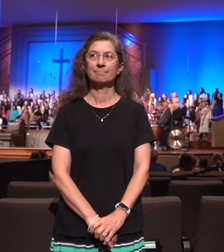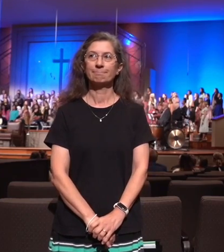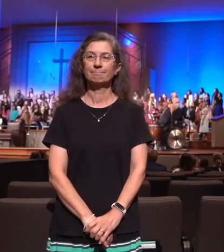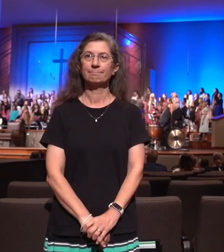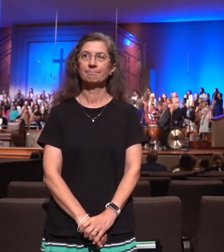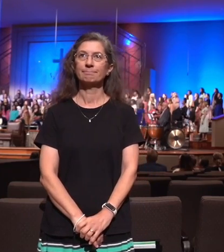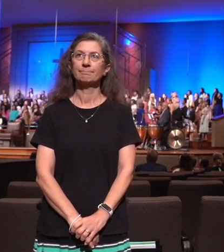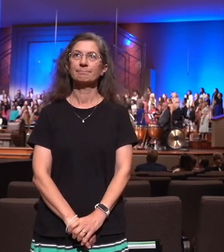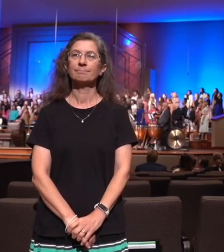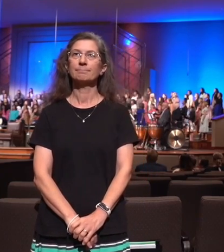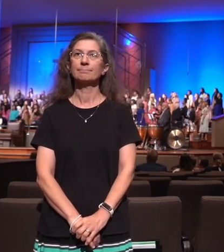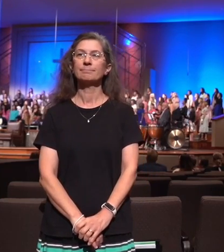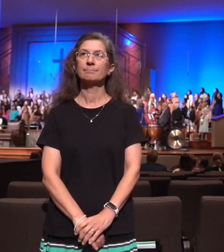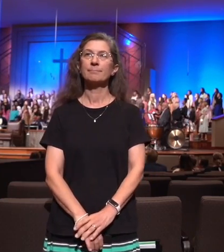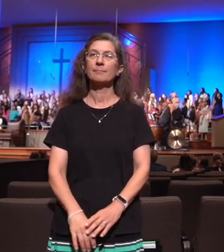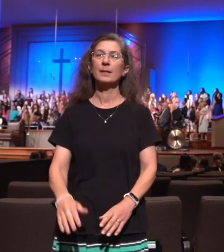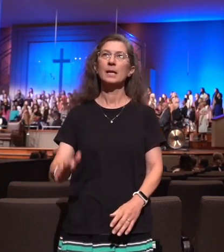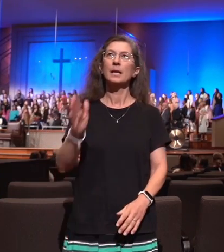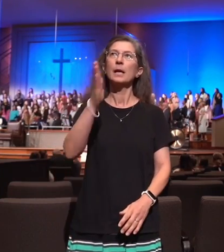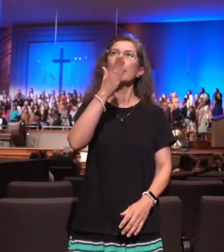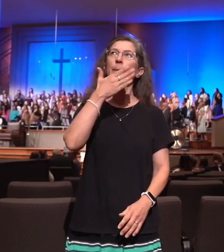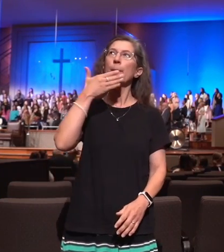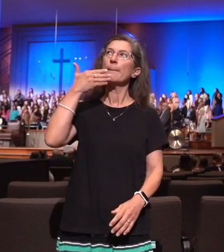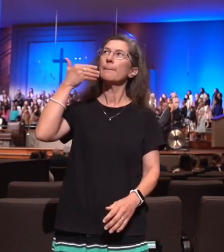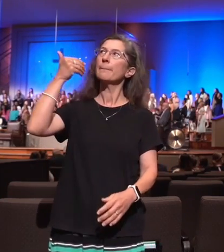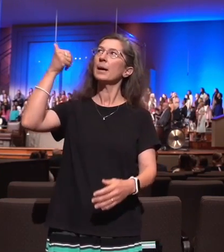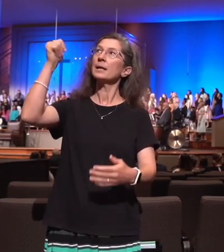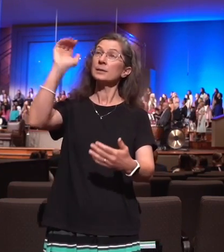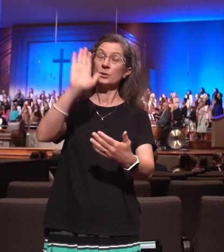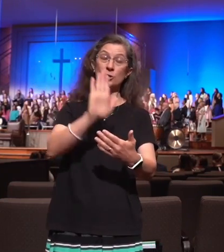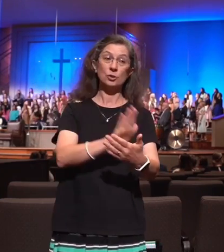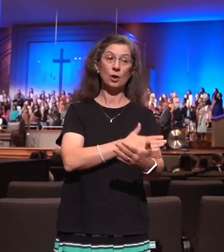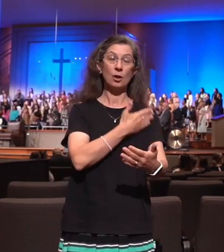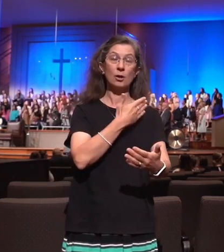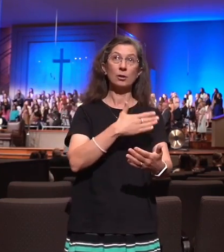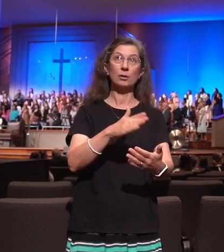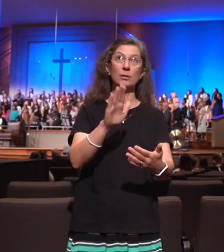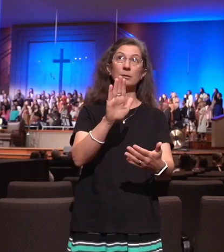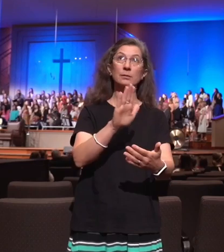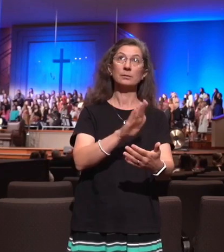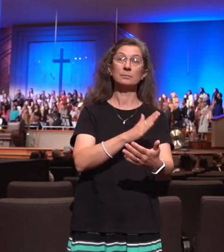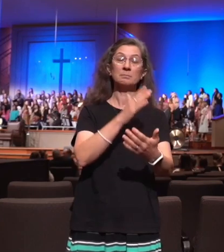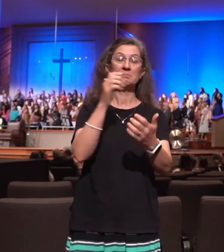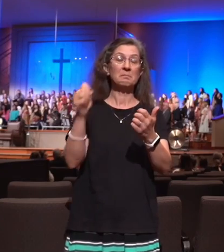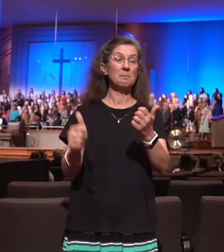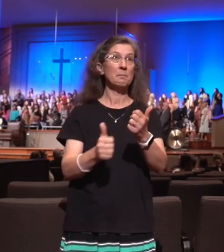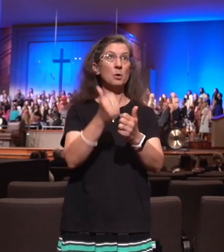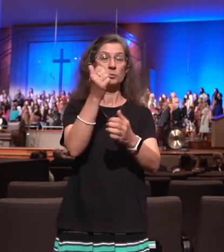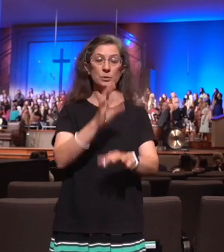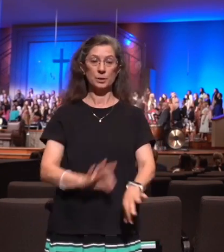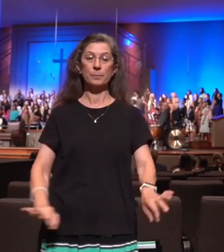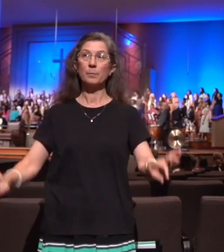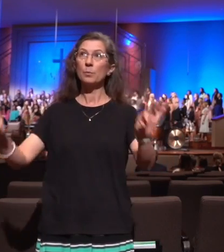There is no greater soul, there is no greater faith,